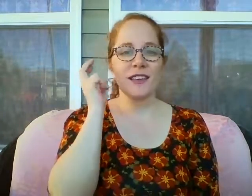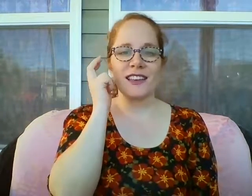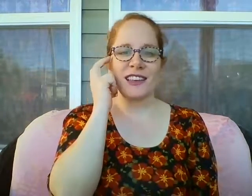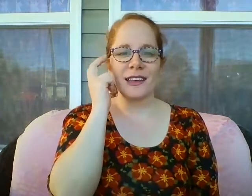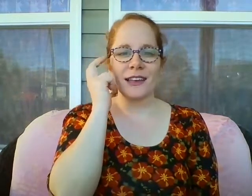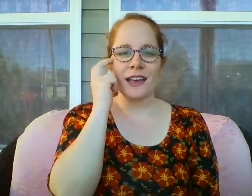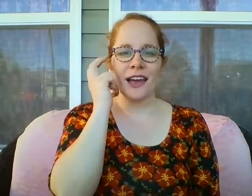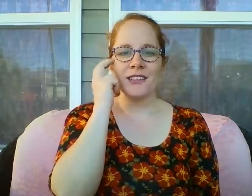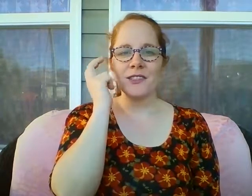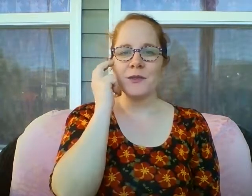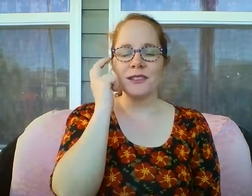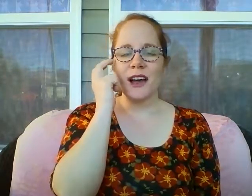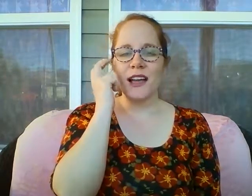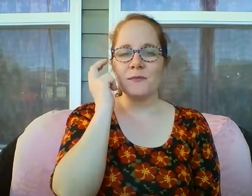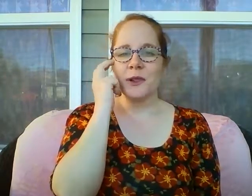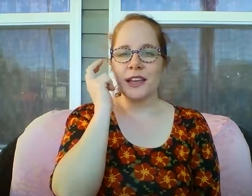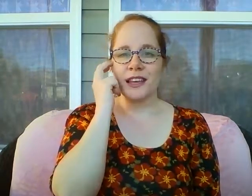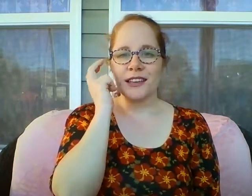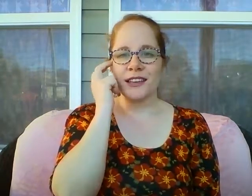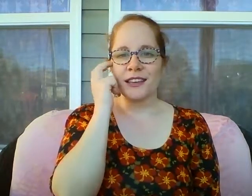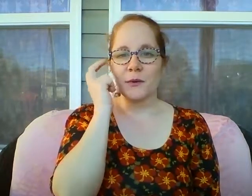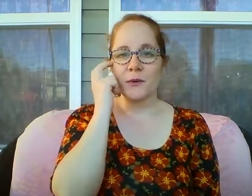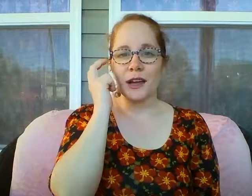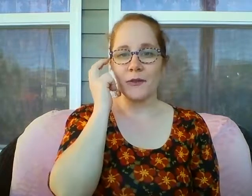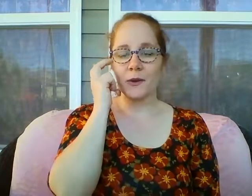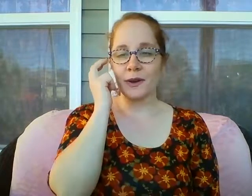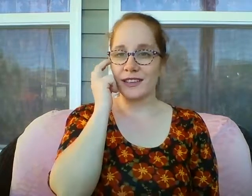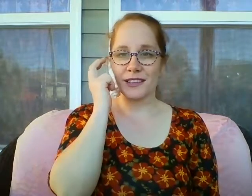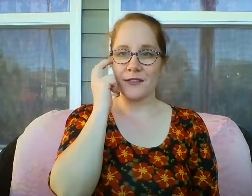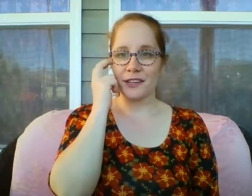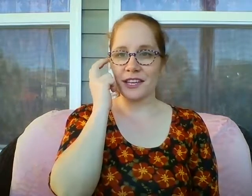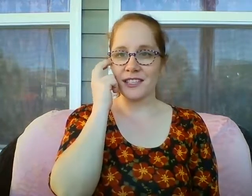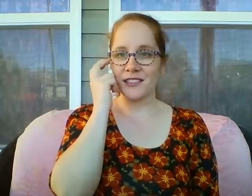I choose God's plan where everyone is offered agency.